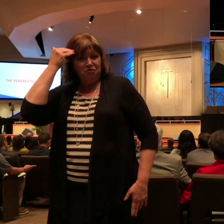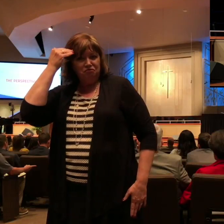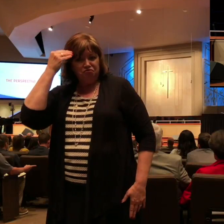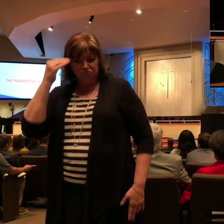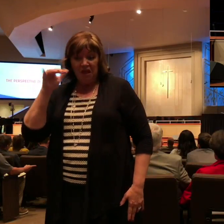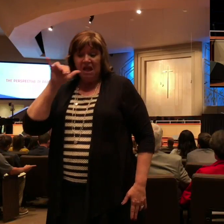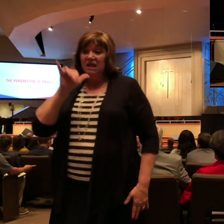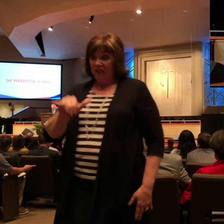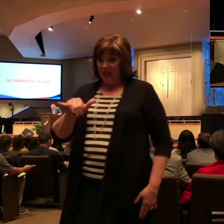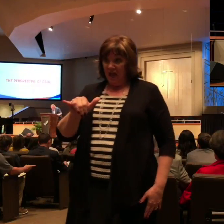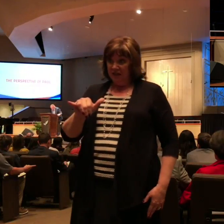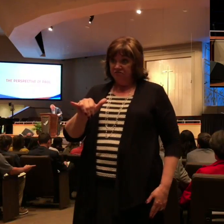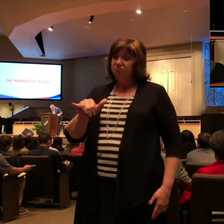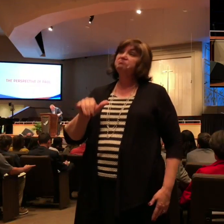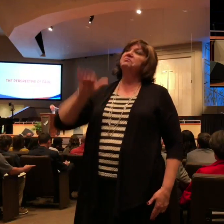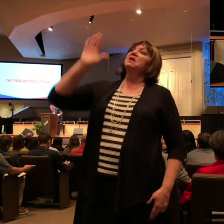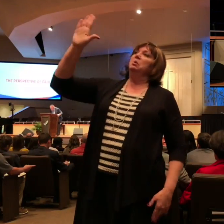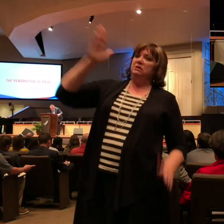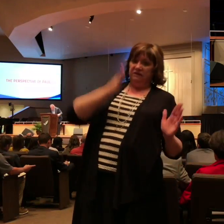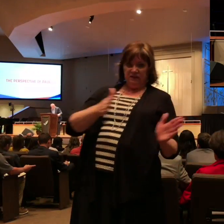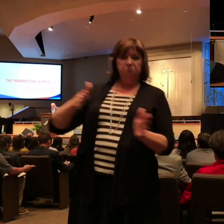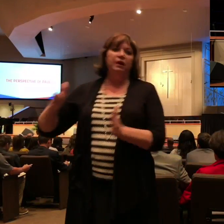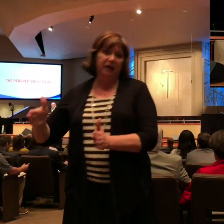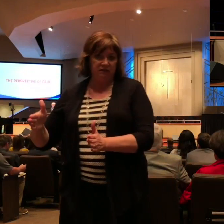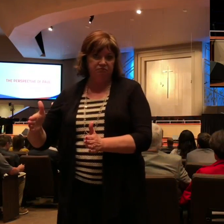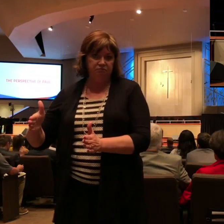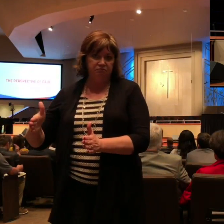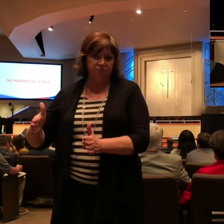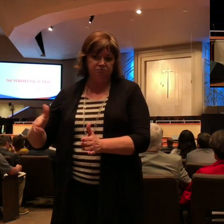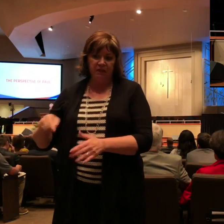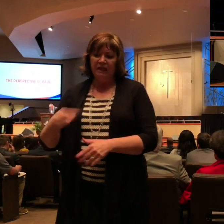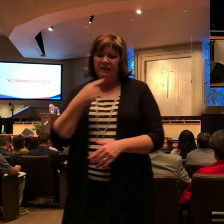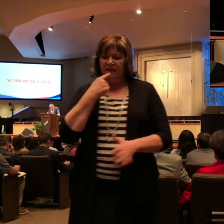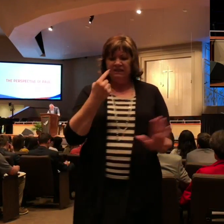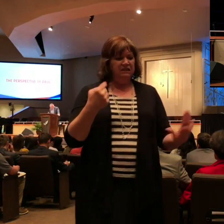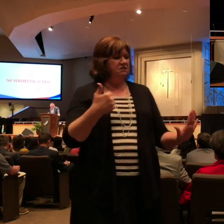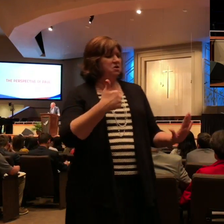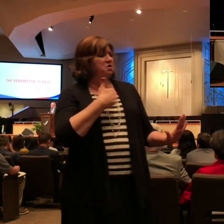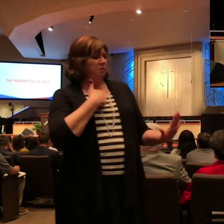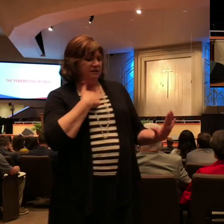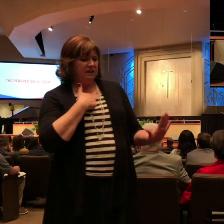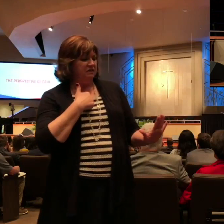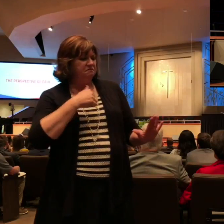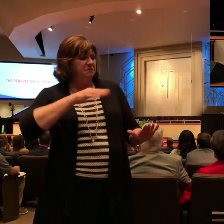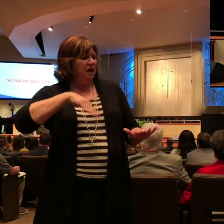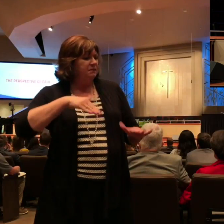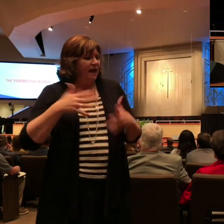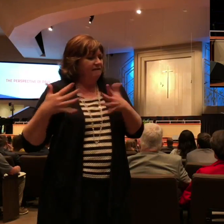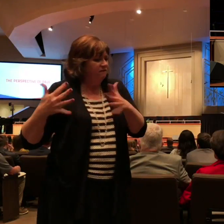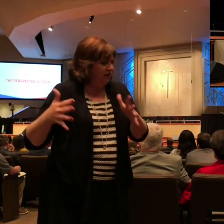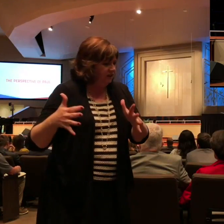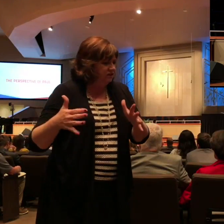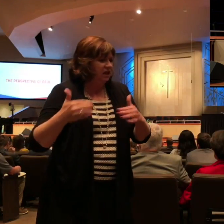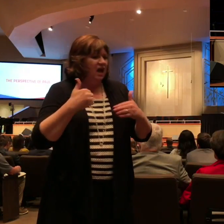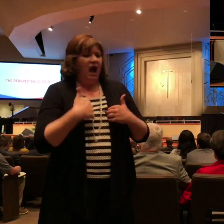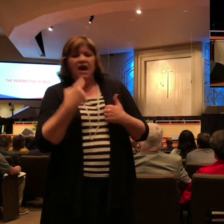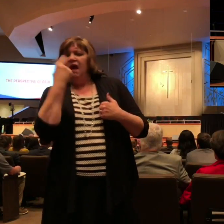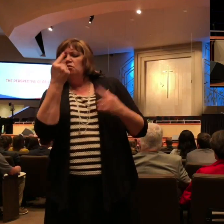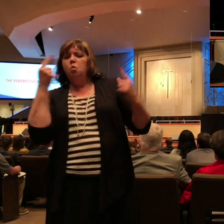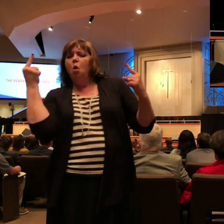God's plan. It was Paul that later said in Philippians chapter three, Brethren, I count on myself to have apprehended, but this one thing I do,